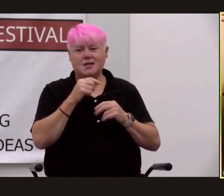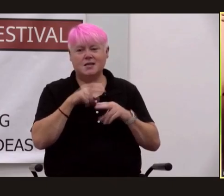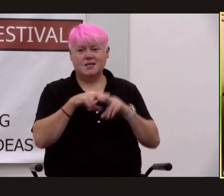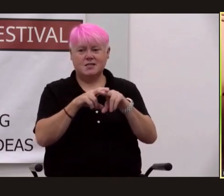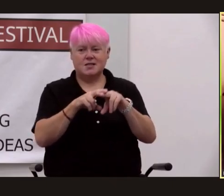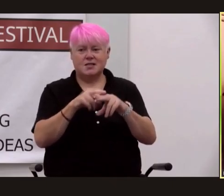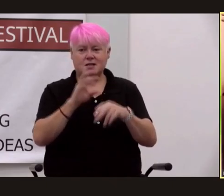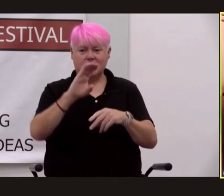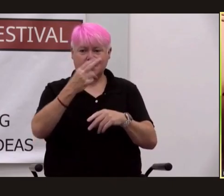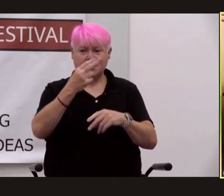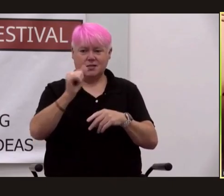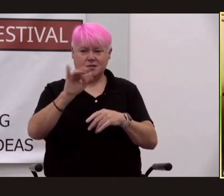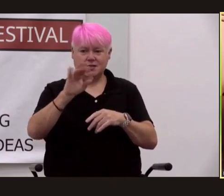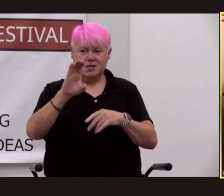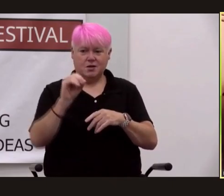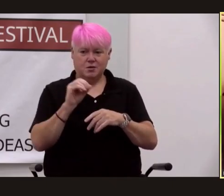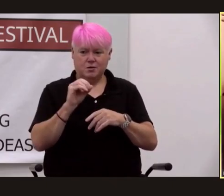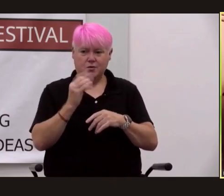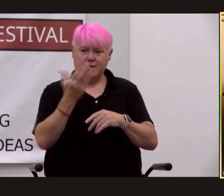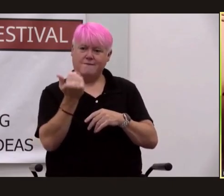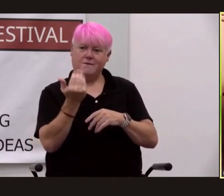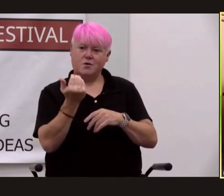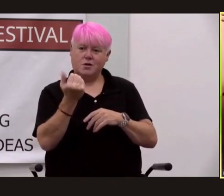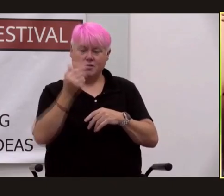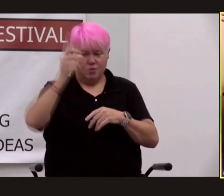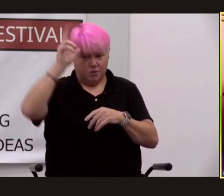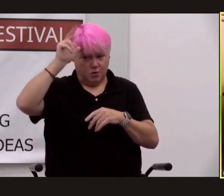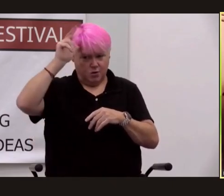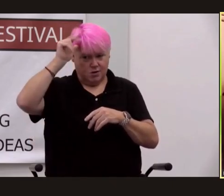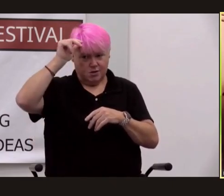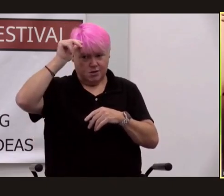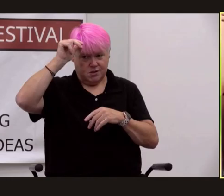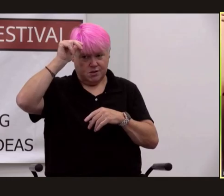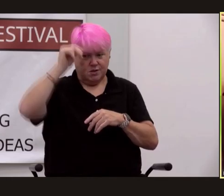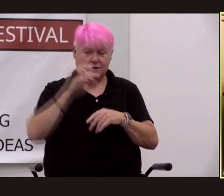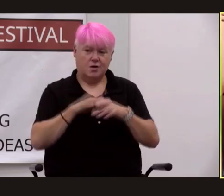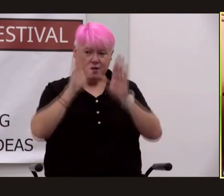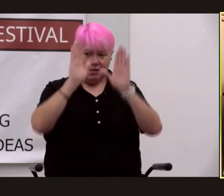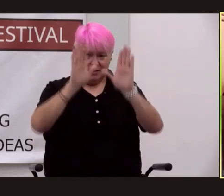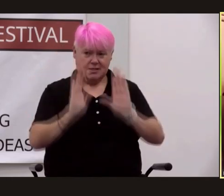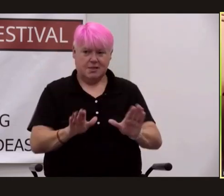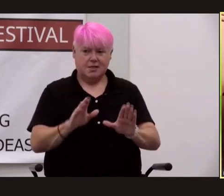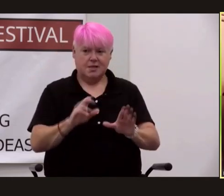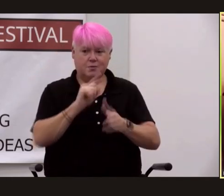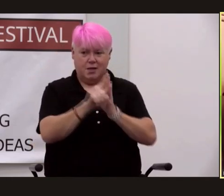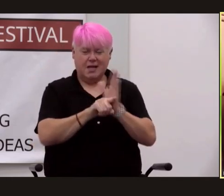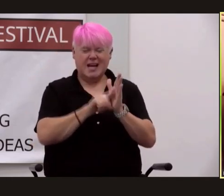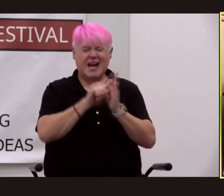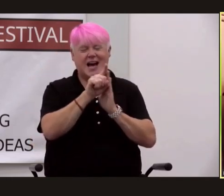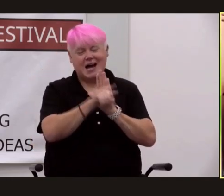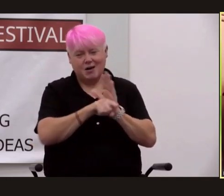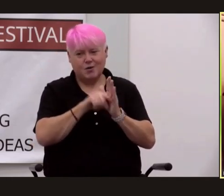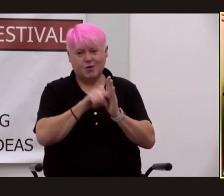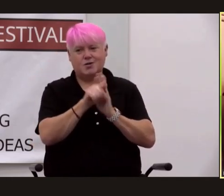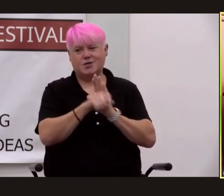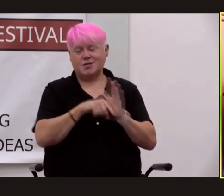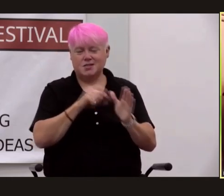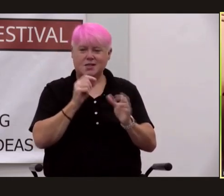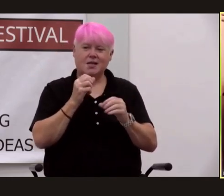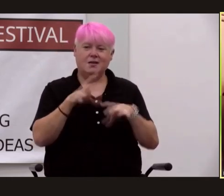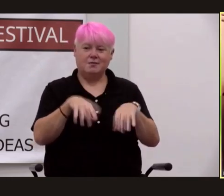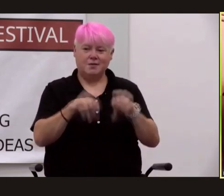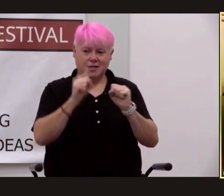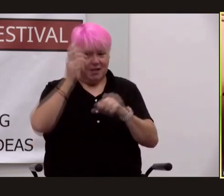his sleek 14 year old chestnut on a sunday when he had hours to kill oppie would take the gelding from the